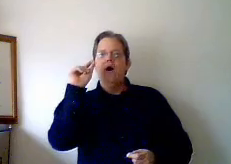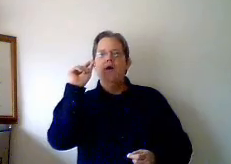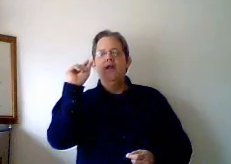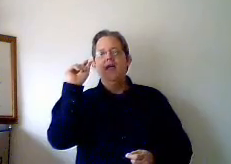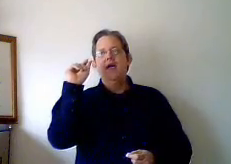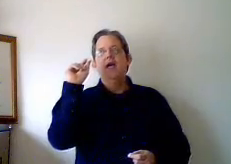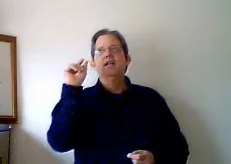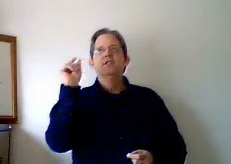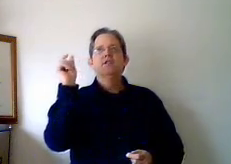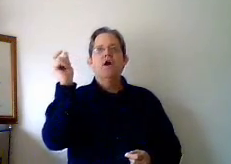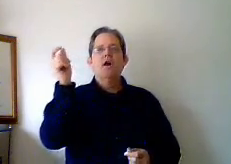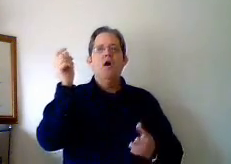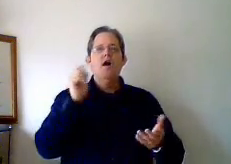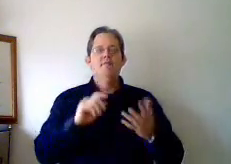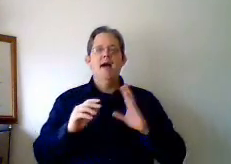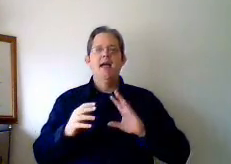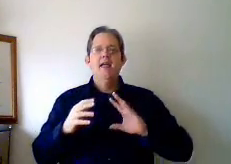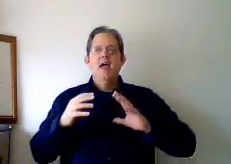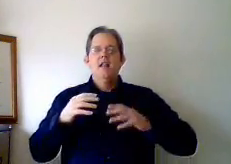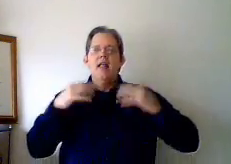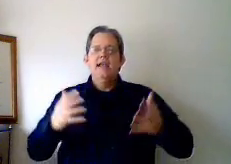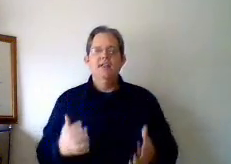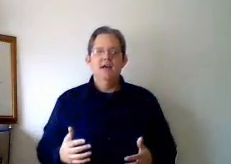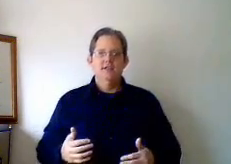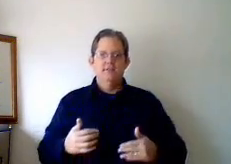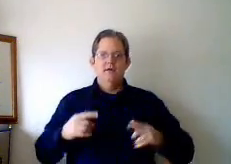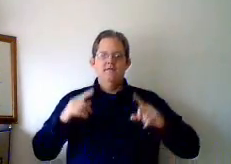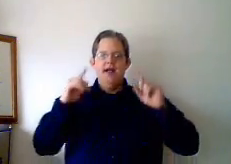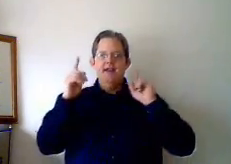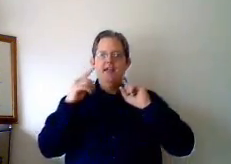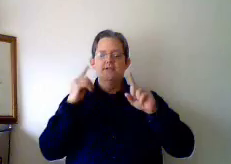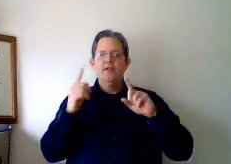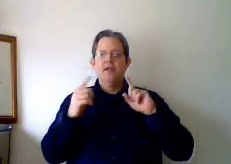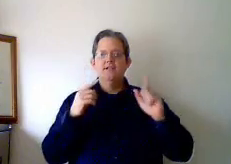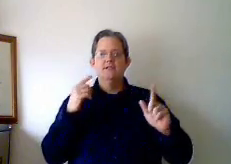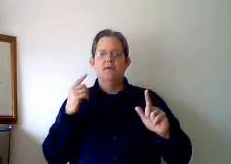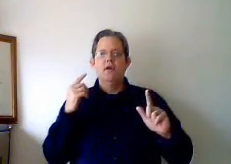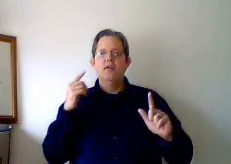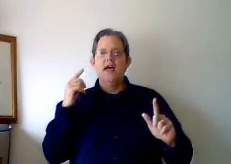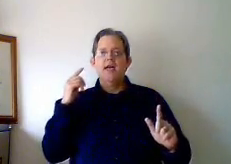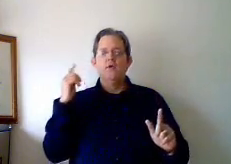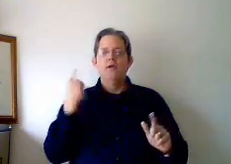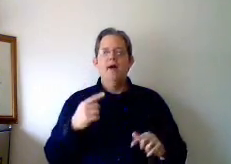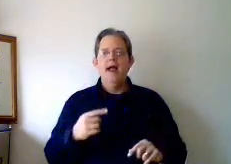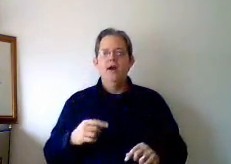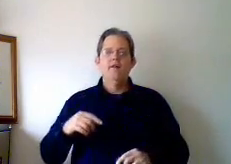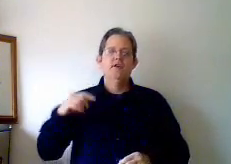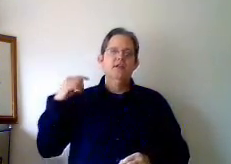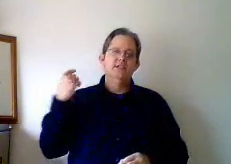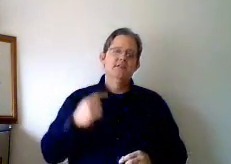out and start off by liking the customer. Finding things about the customer that you admire. If you listen